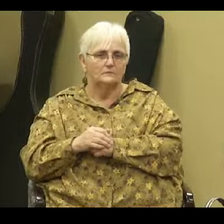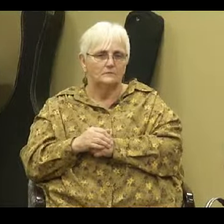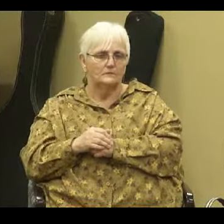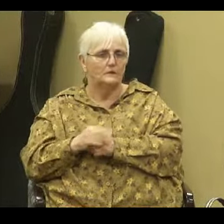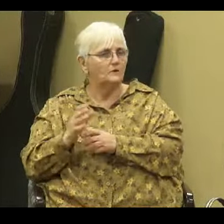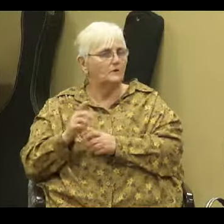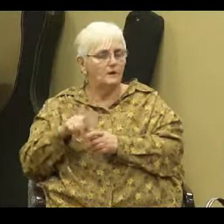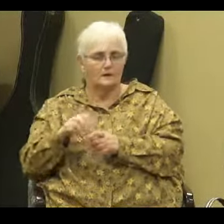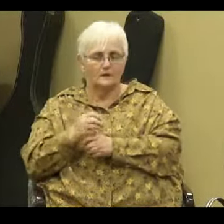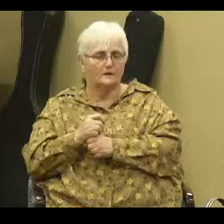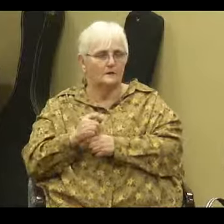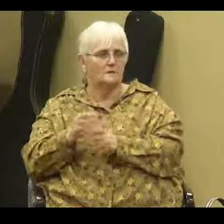Hallelujah.